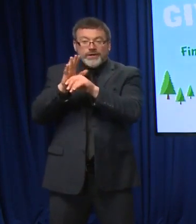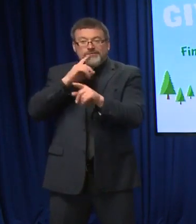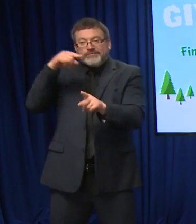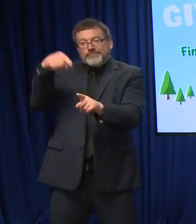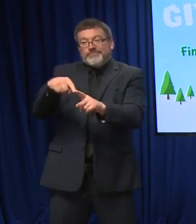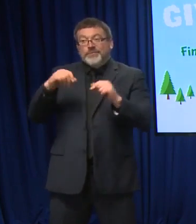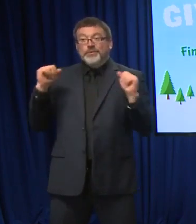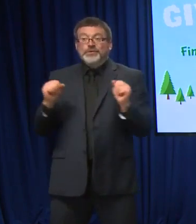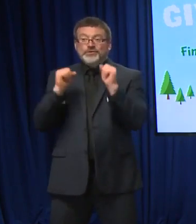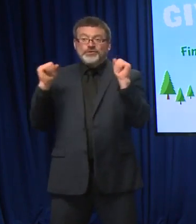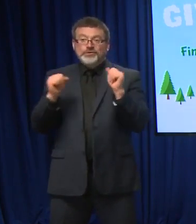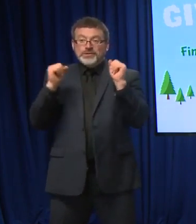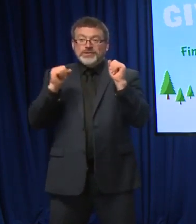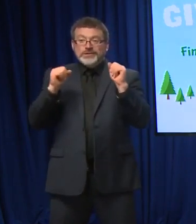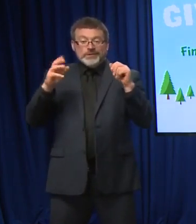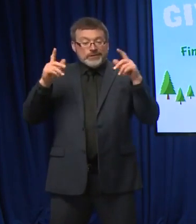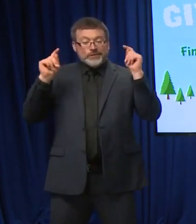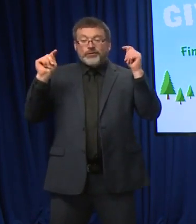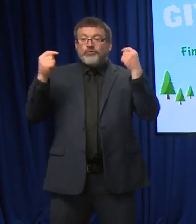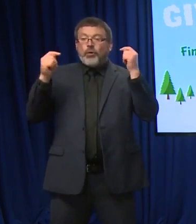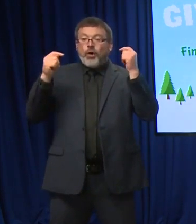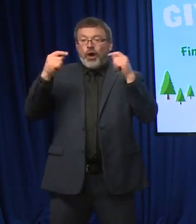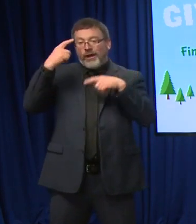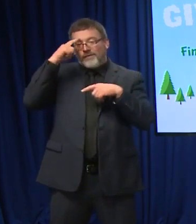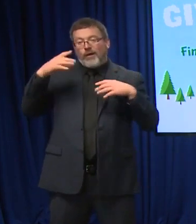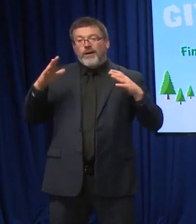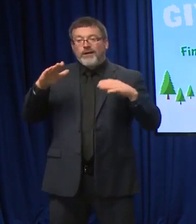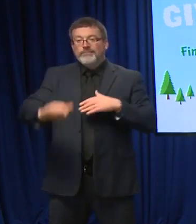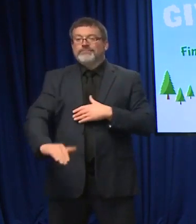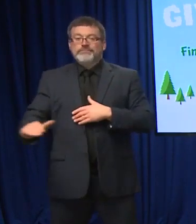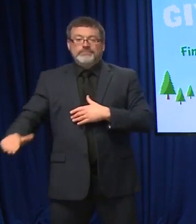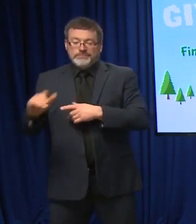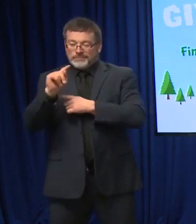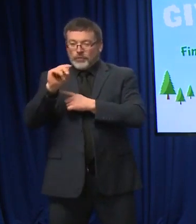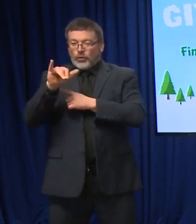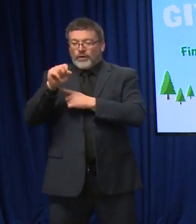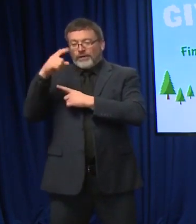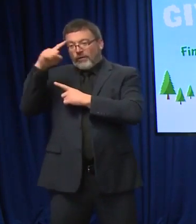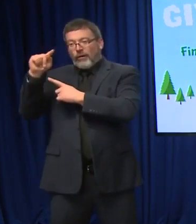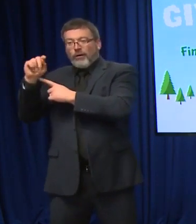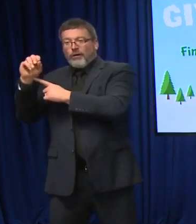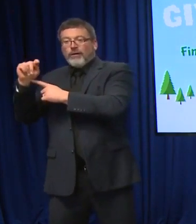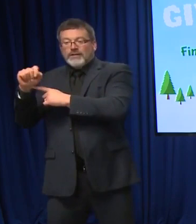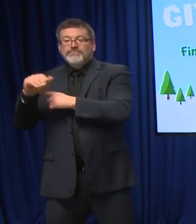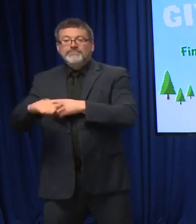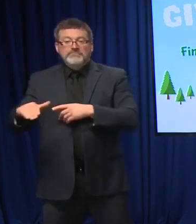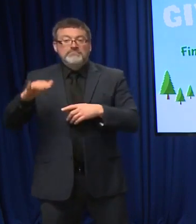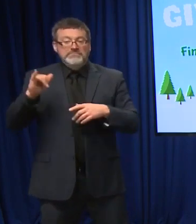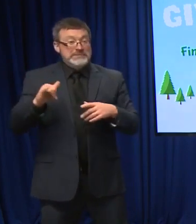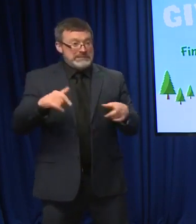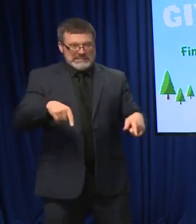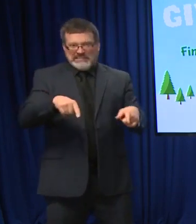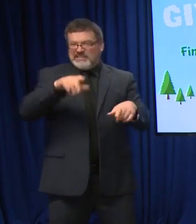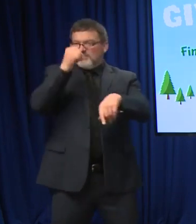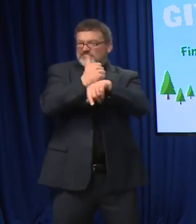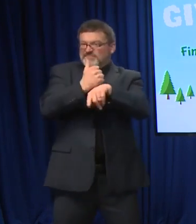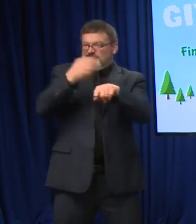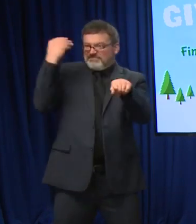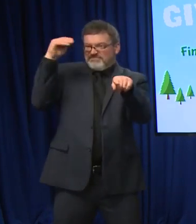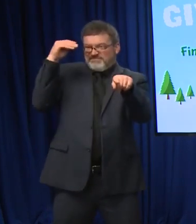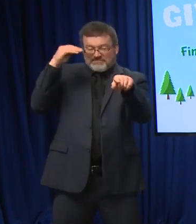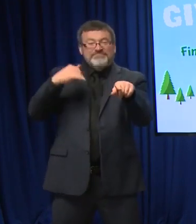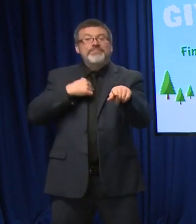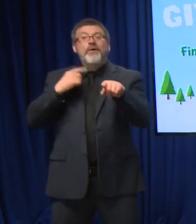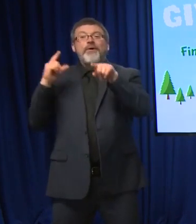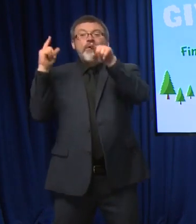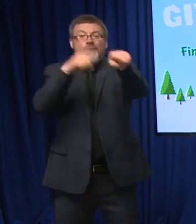a big fan. We had a great event down in Manchester. I was hoping the press would show up. The congressional delegation was